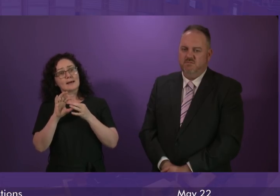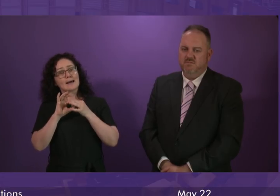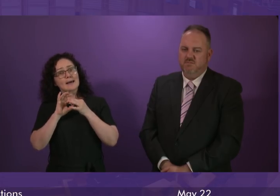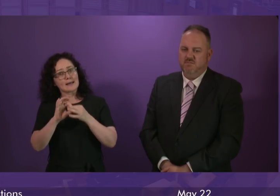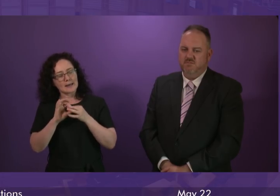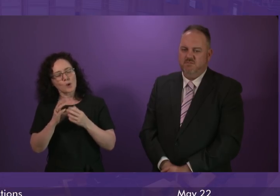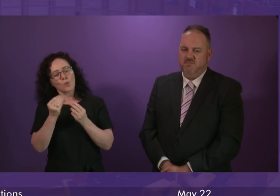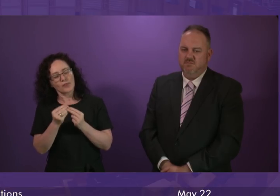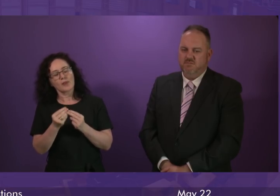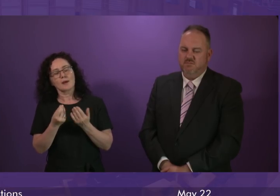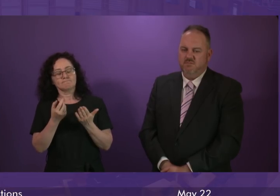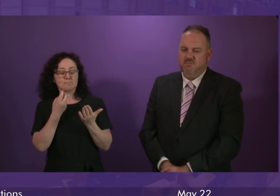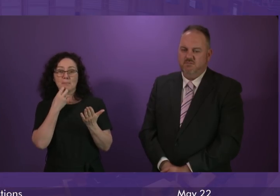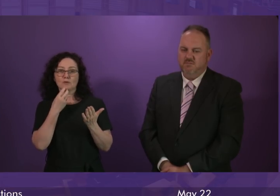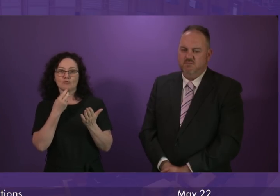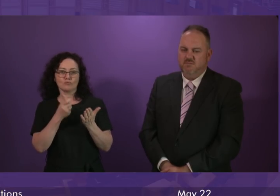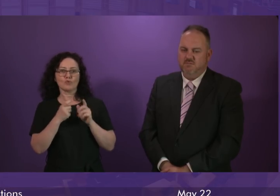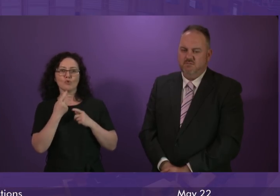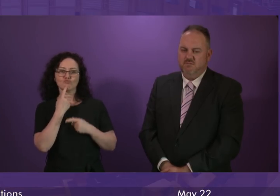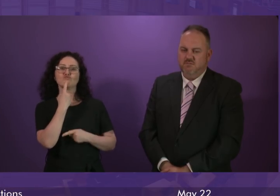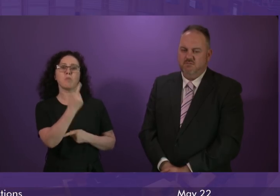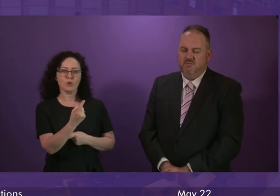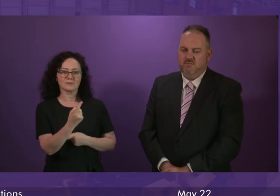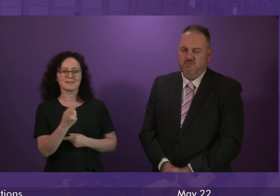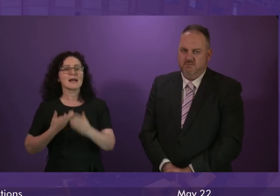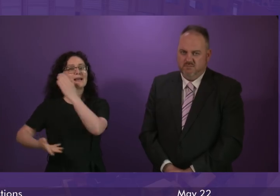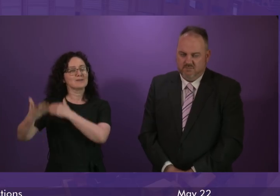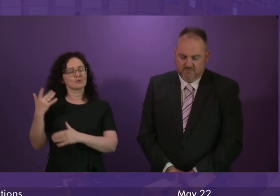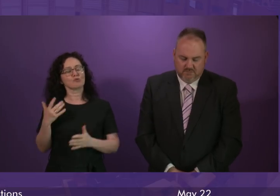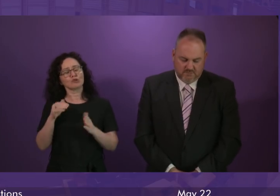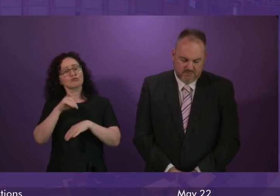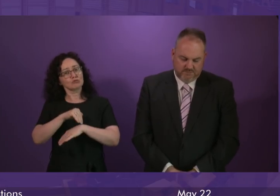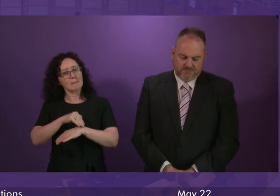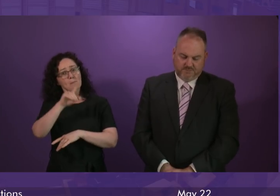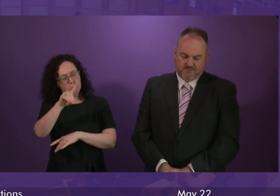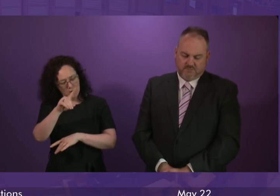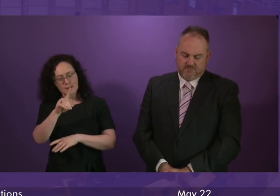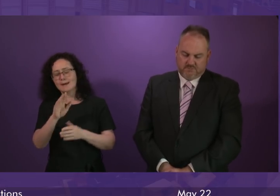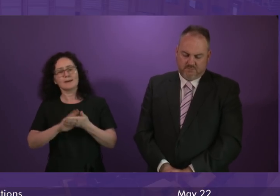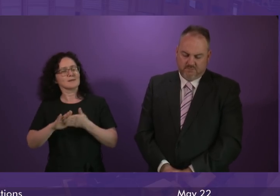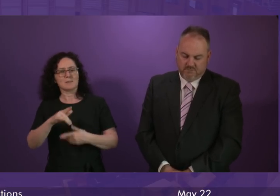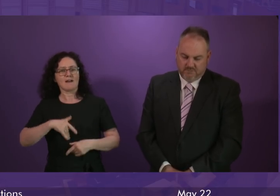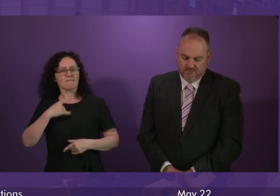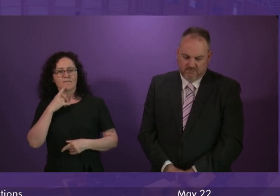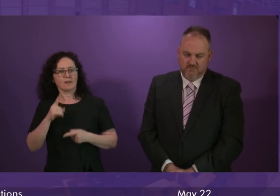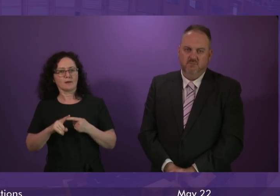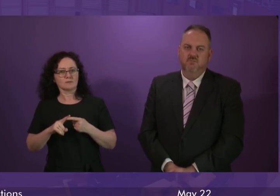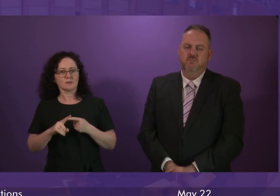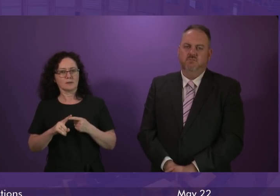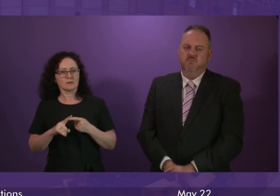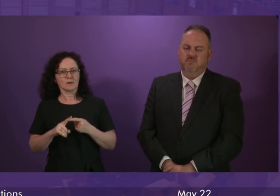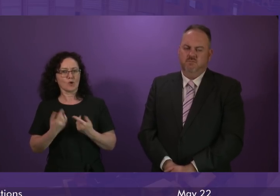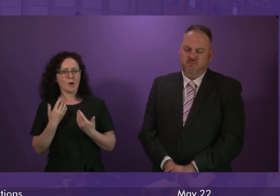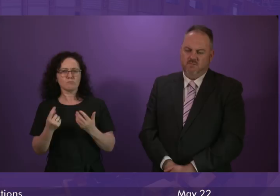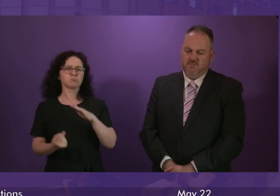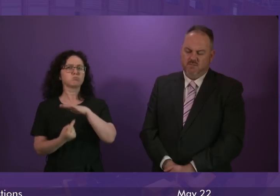reporting of historic sexual crime and I think that is something that we should all encourage. However, there are of course more police on our streets now than